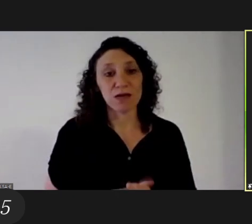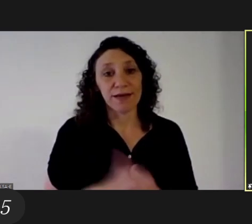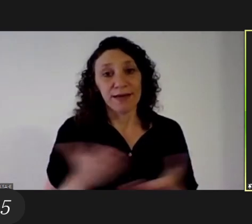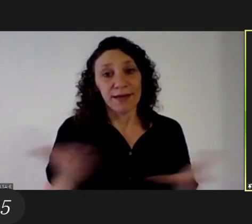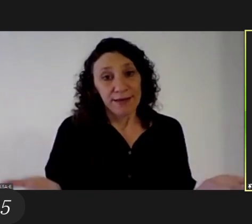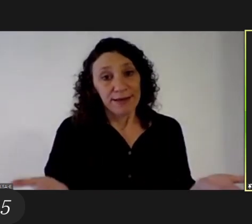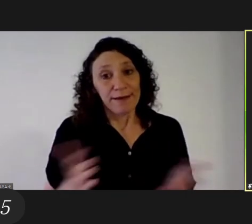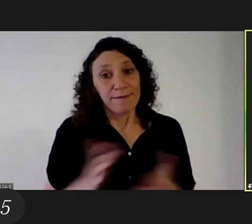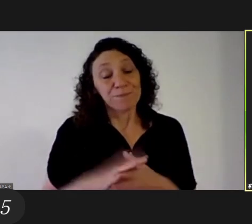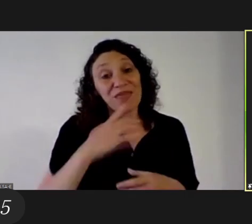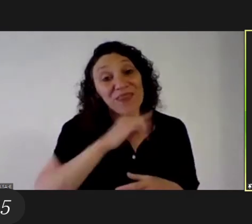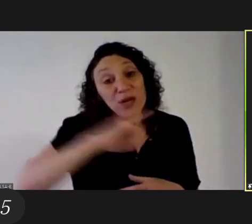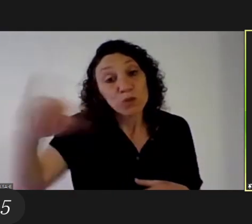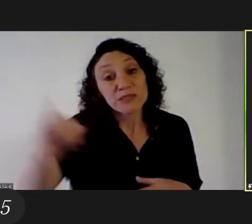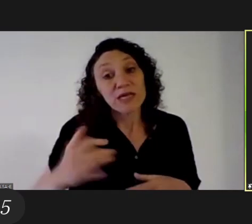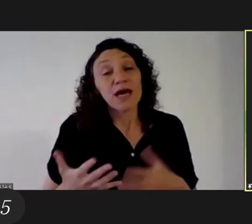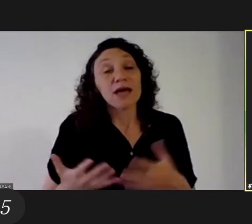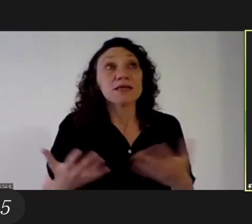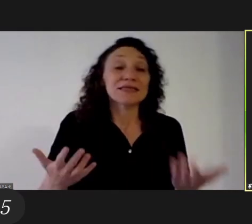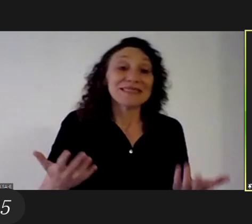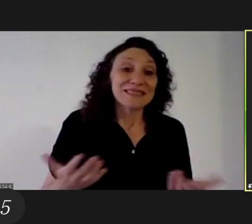together in these times and then